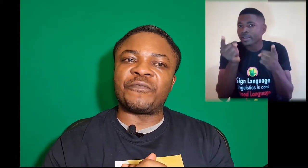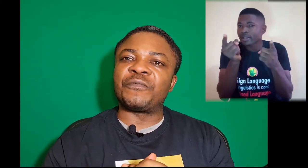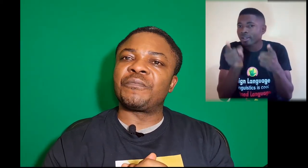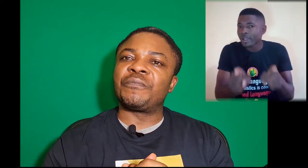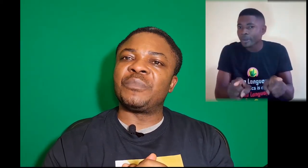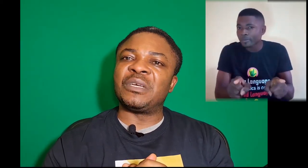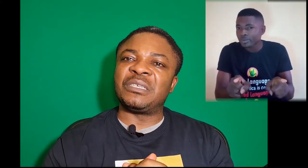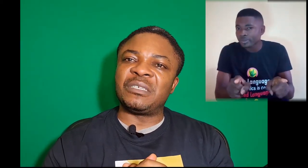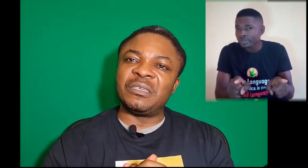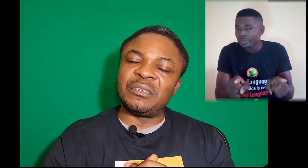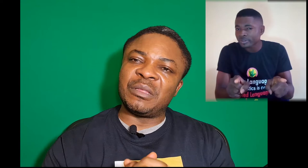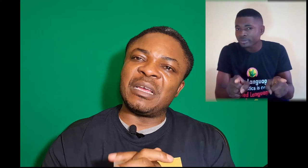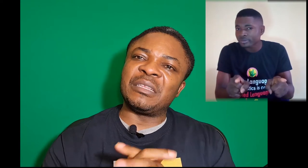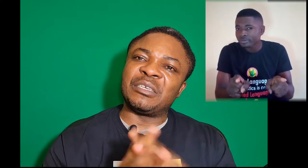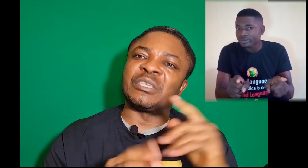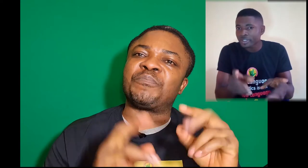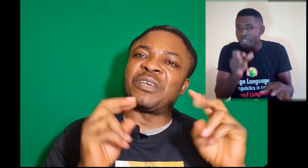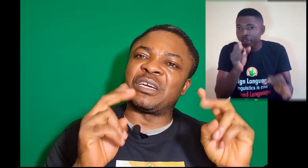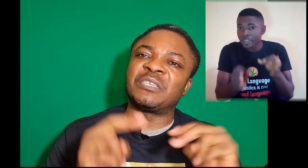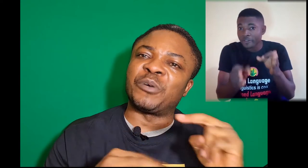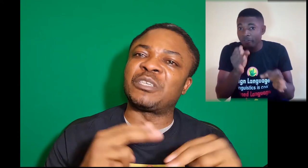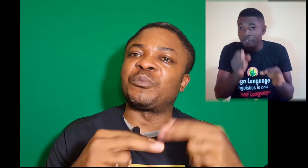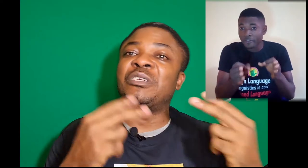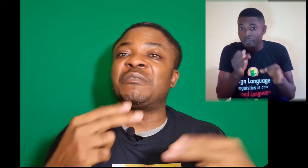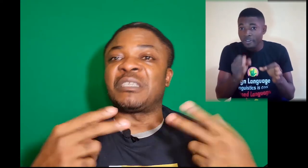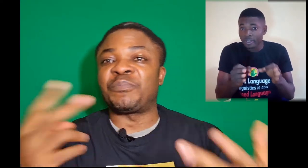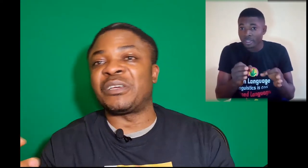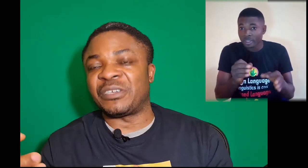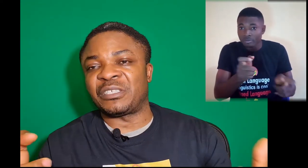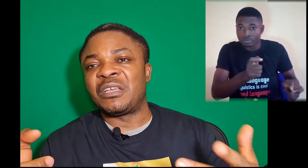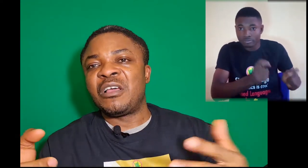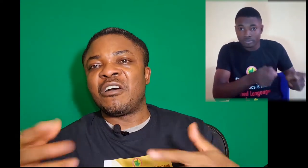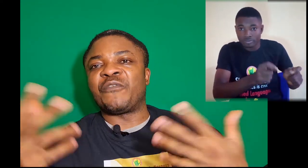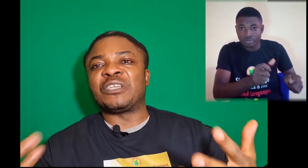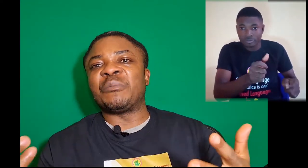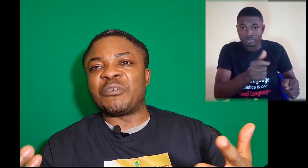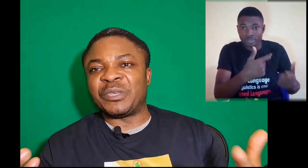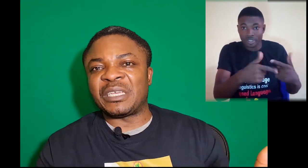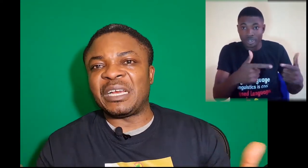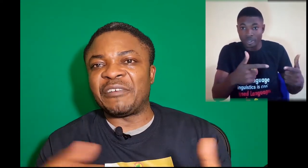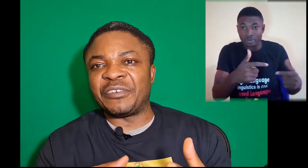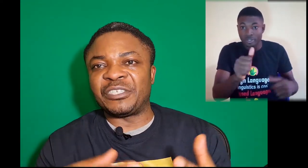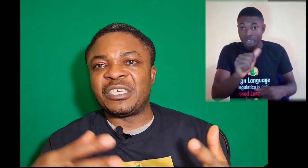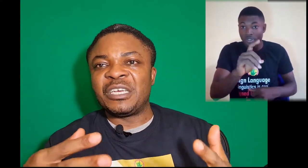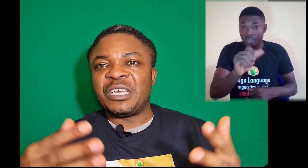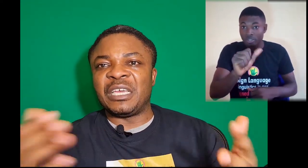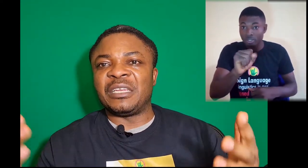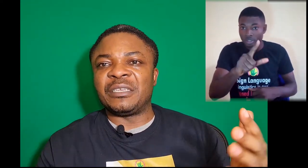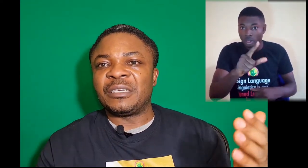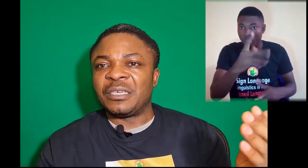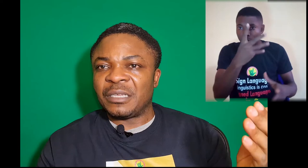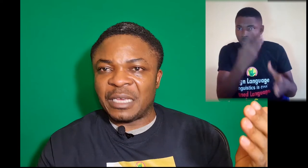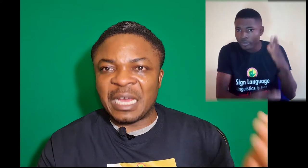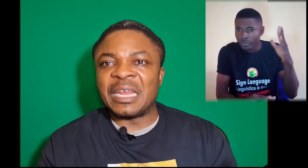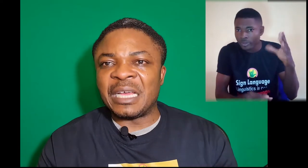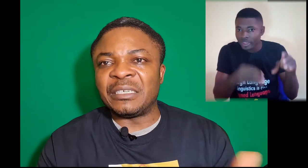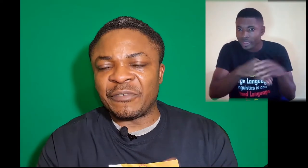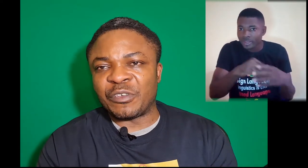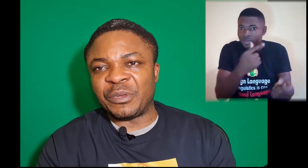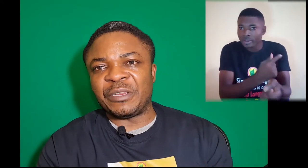the, the, the disappearance, possible disappearance of a Damarabe sign language in Ghanaian deaf community?